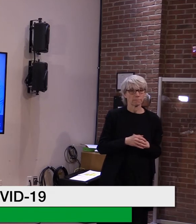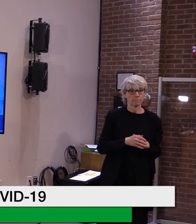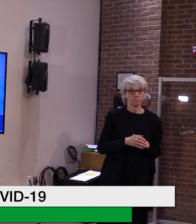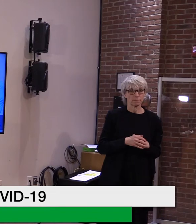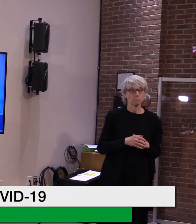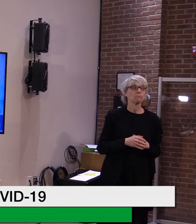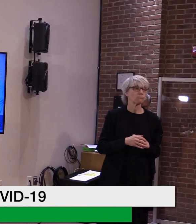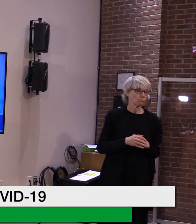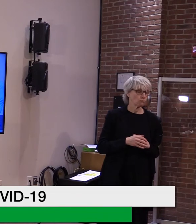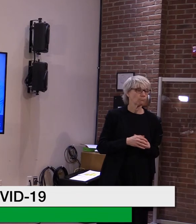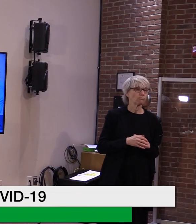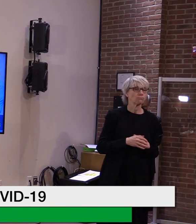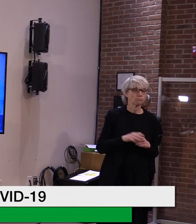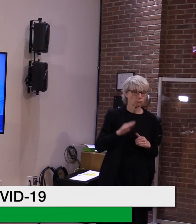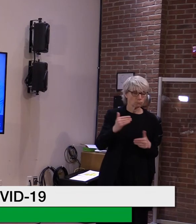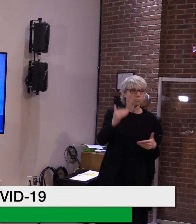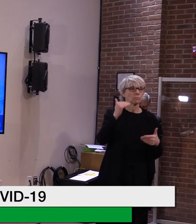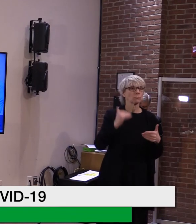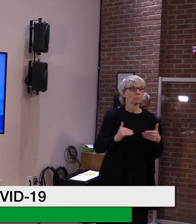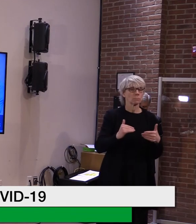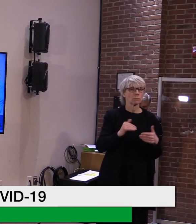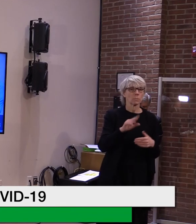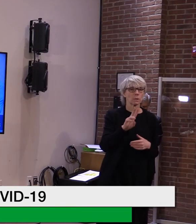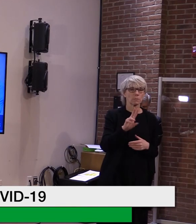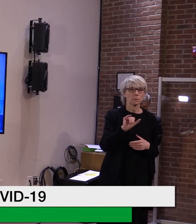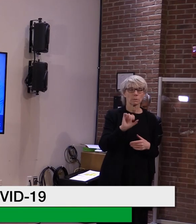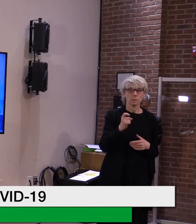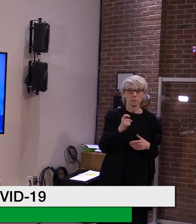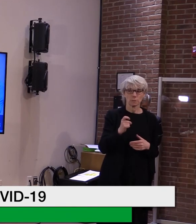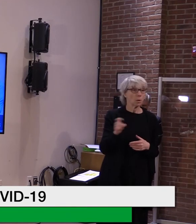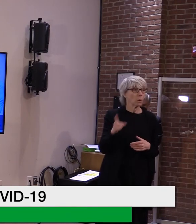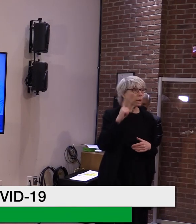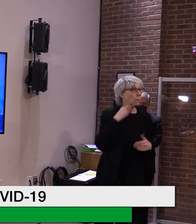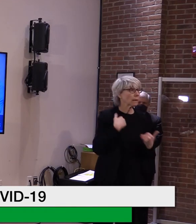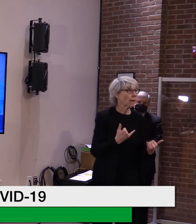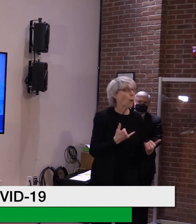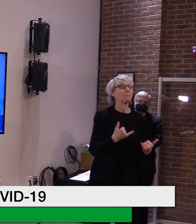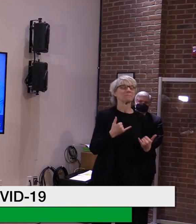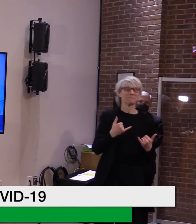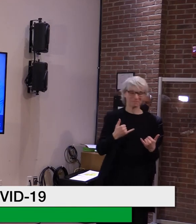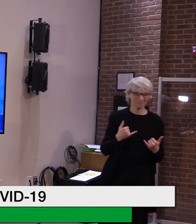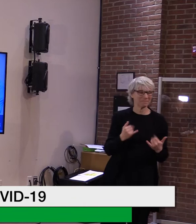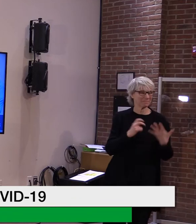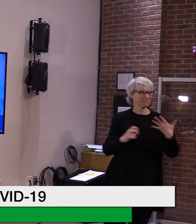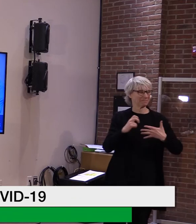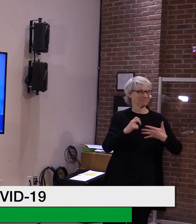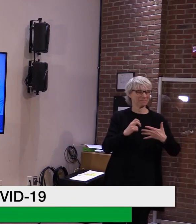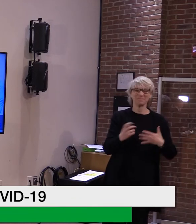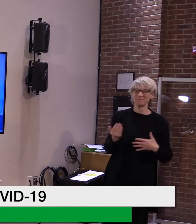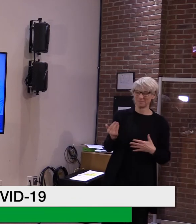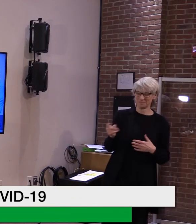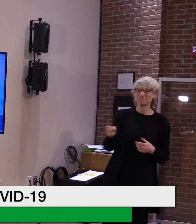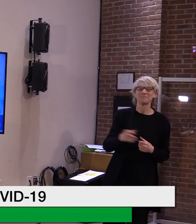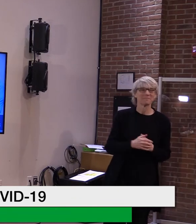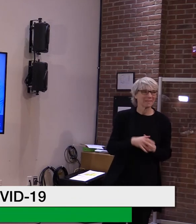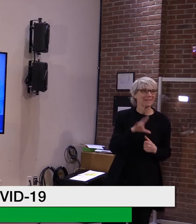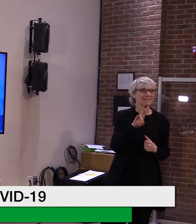All right, we'll go to Kat, S-W-C-A-S. Can you hear me now? Yes. Go ahead, Ann.